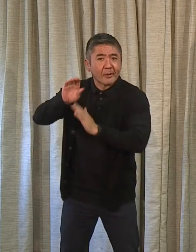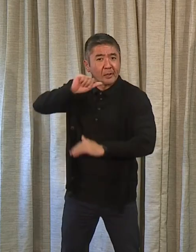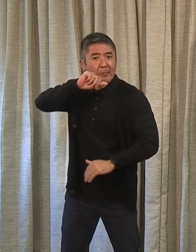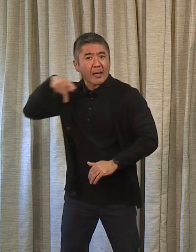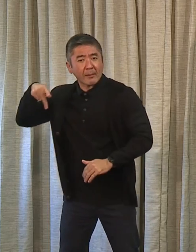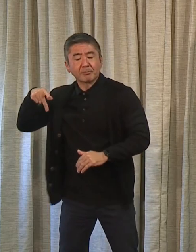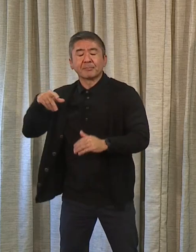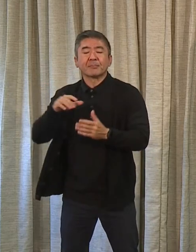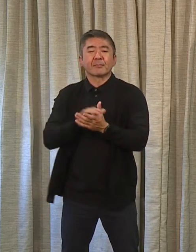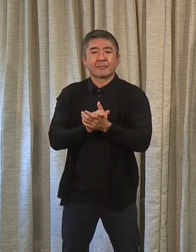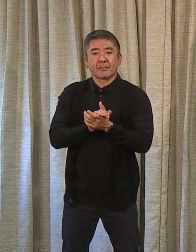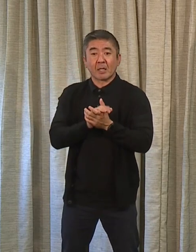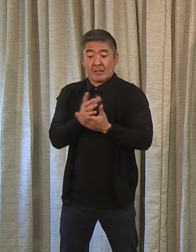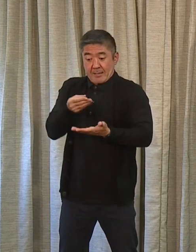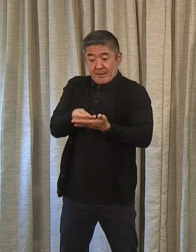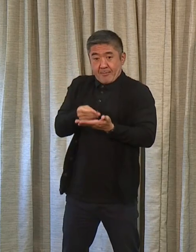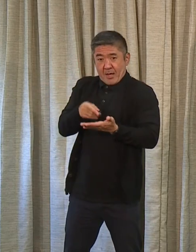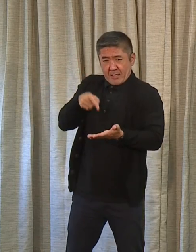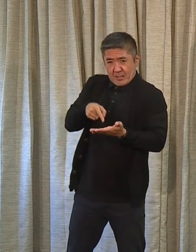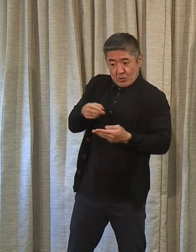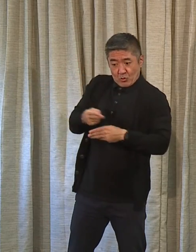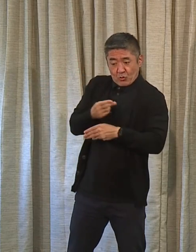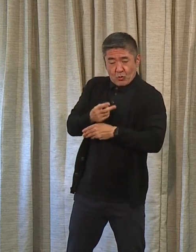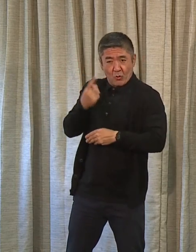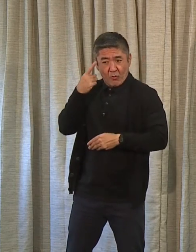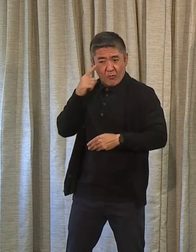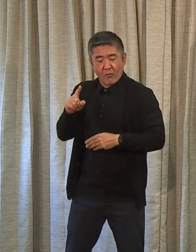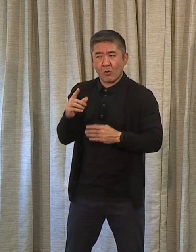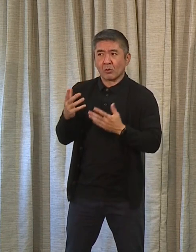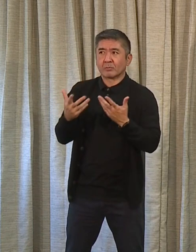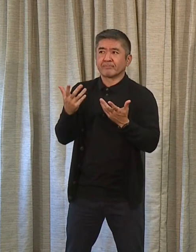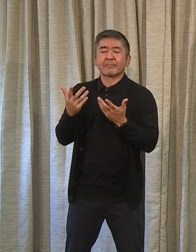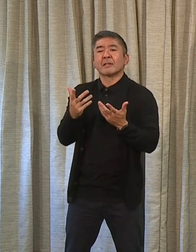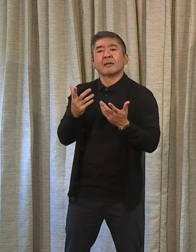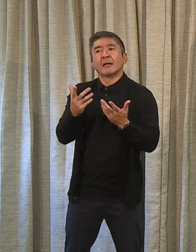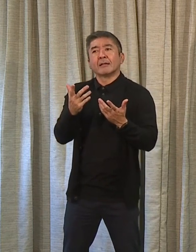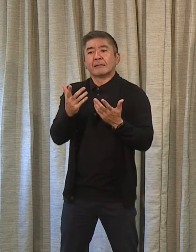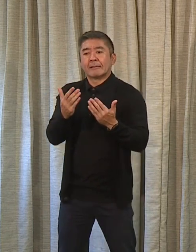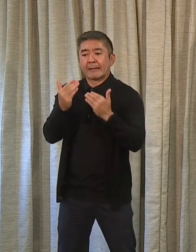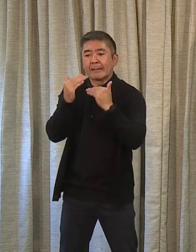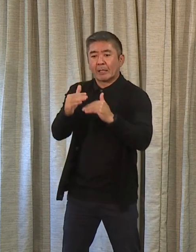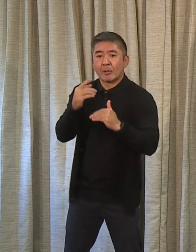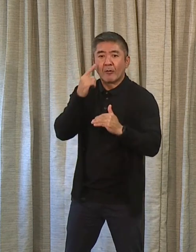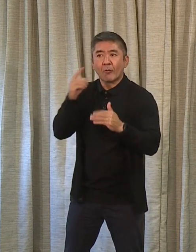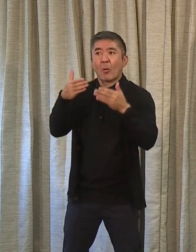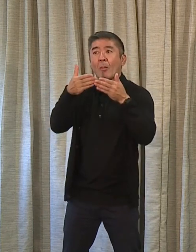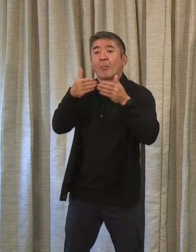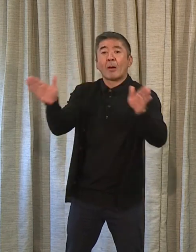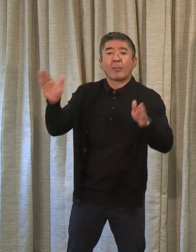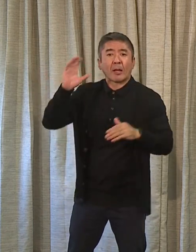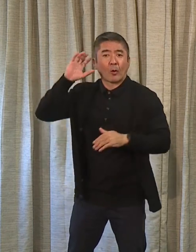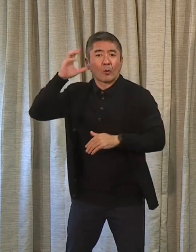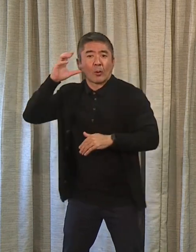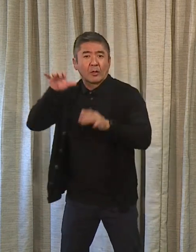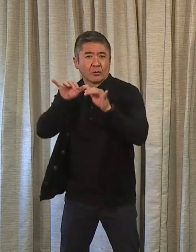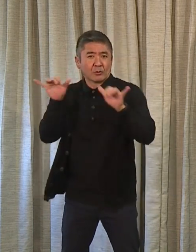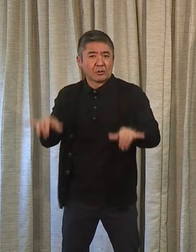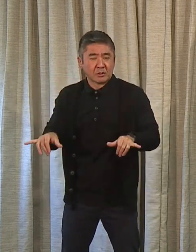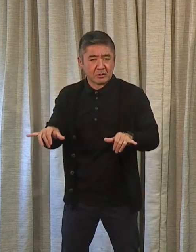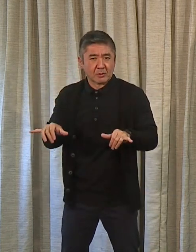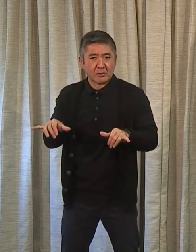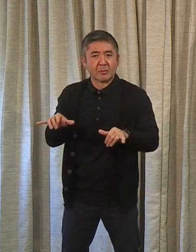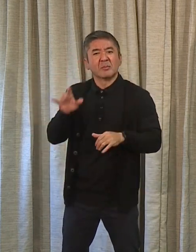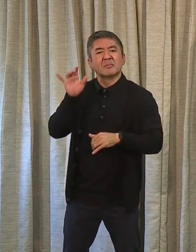Thank our capital budget is usually limited to our public radio system. So this is the